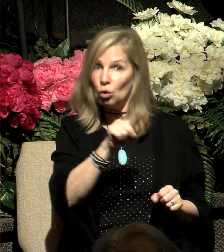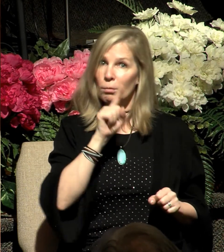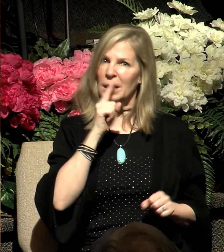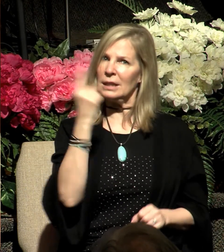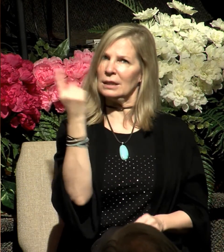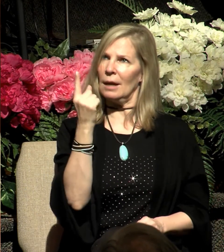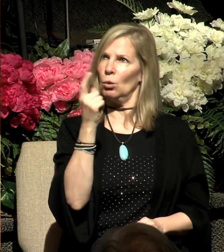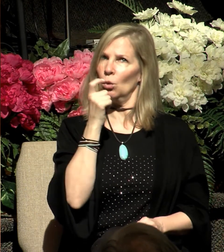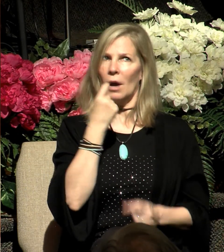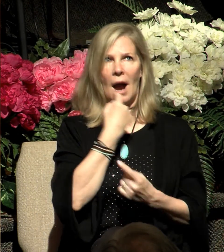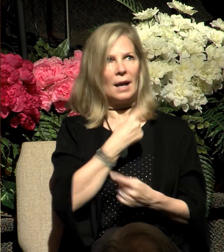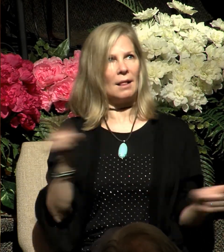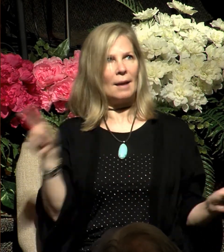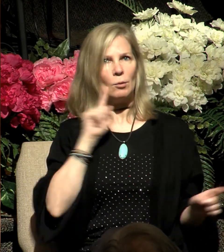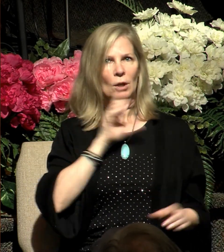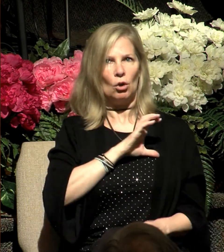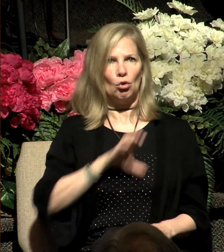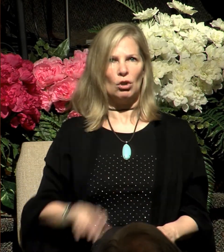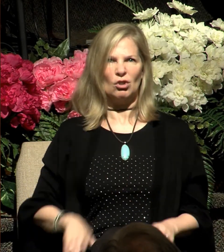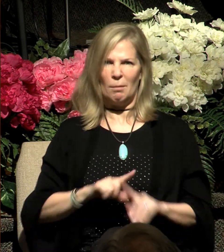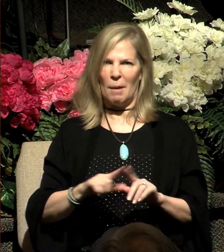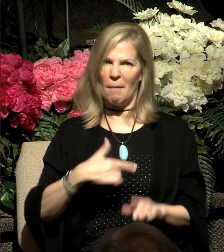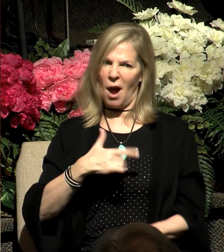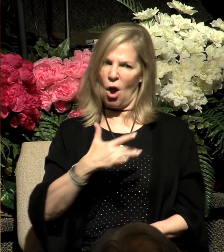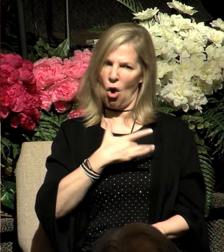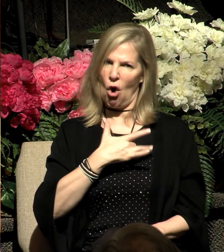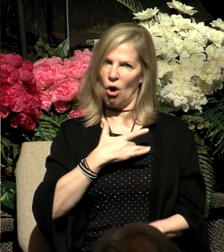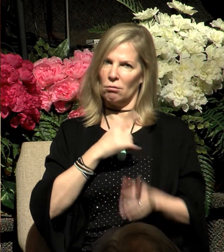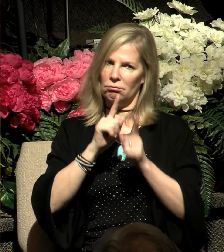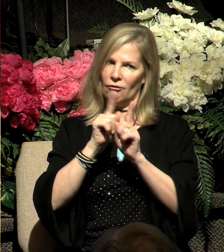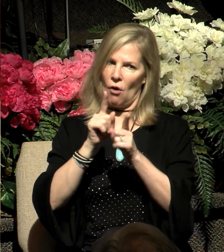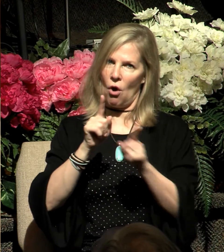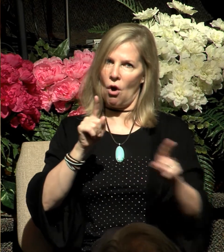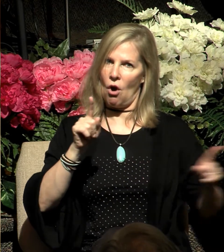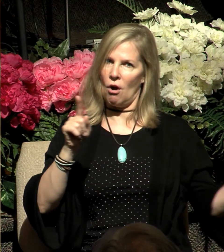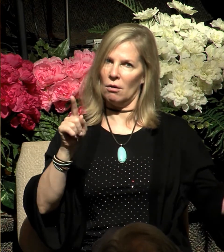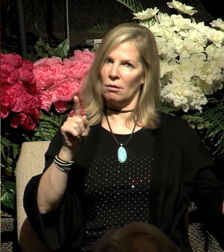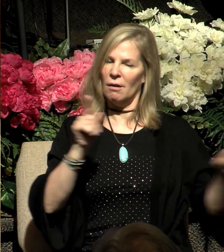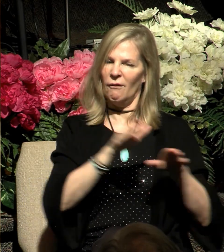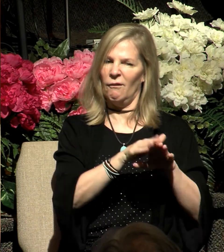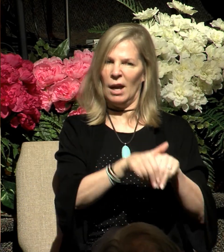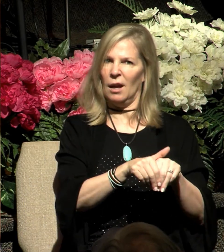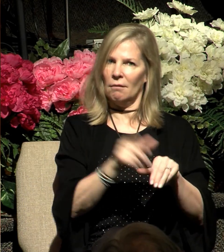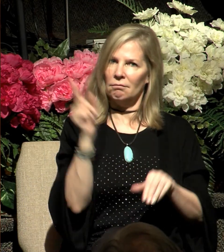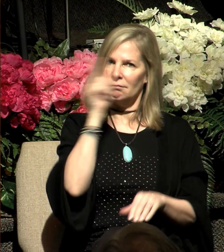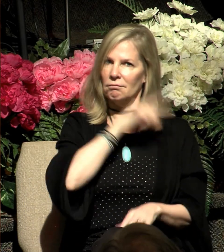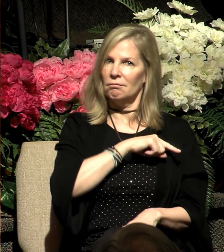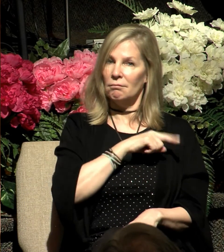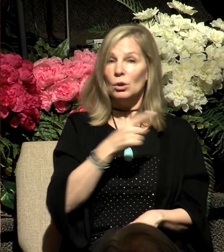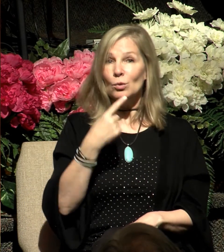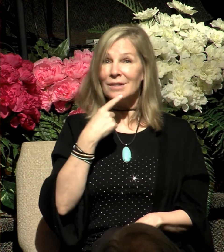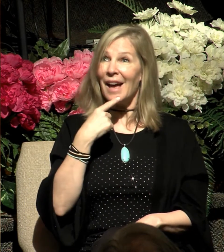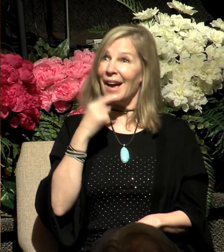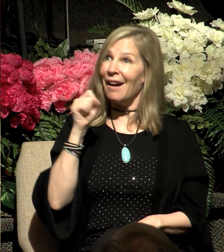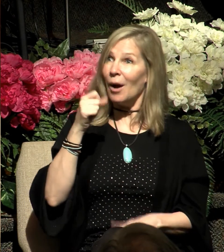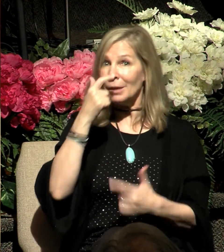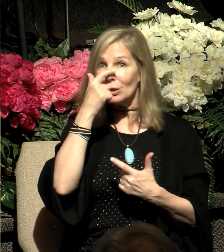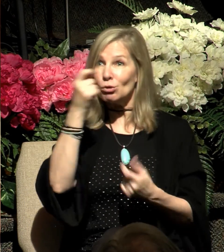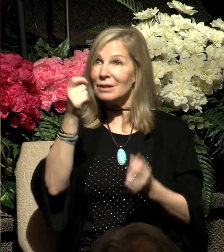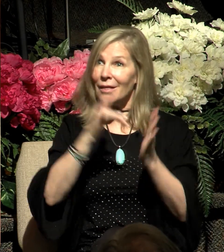to be a Christian, but your heart is just far from God? It's all a pretense. You say that you're interested in the Bible and